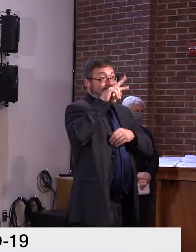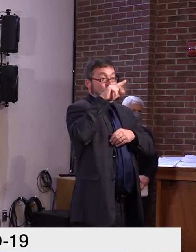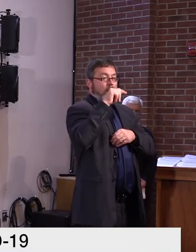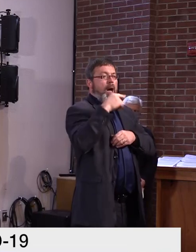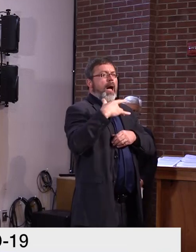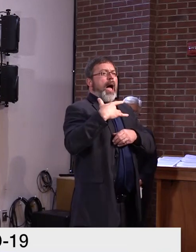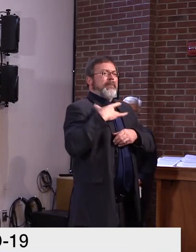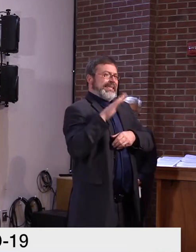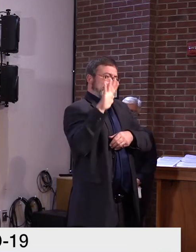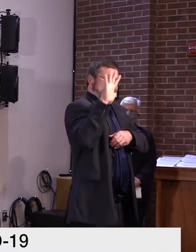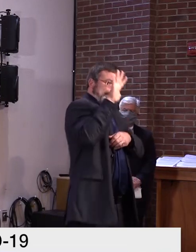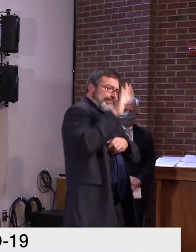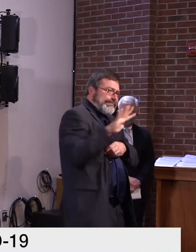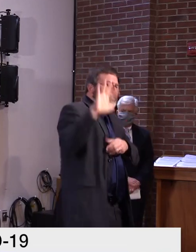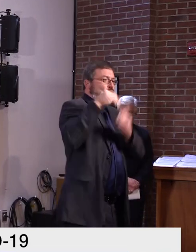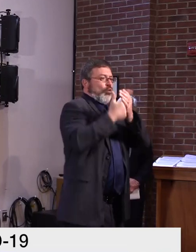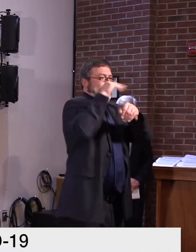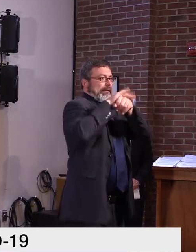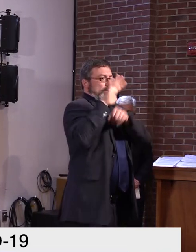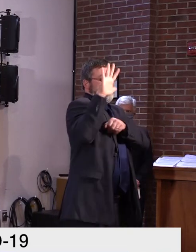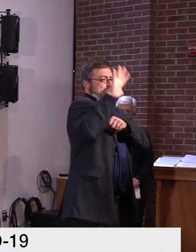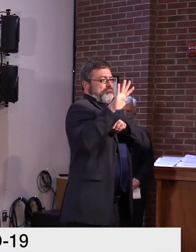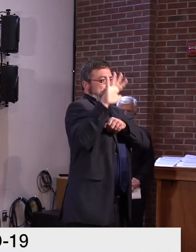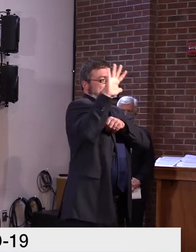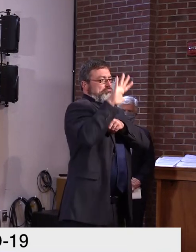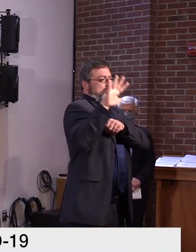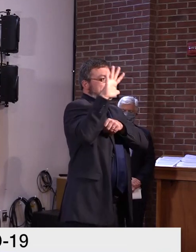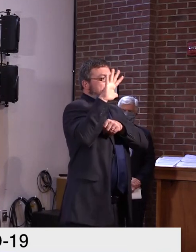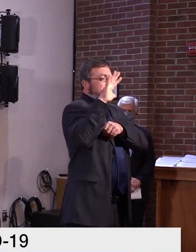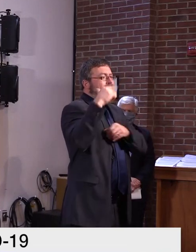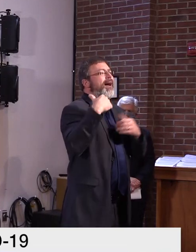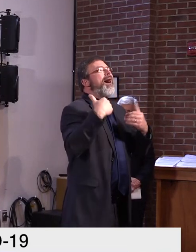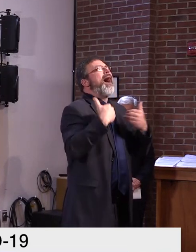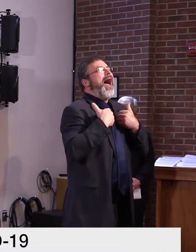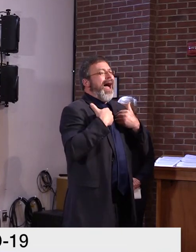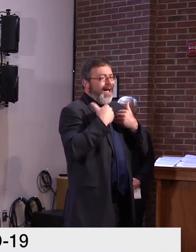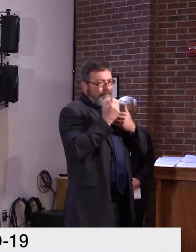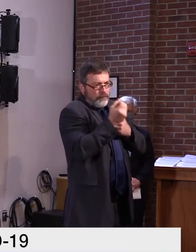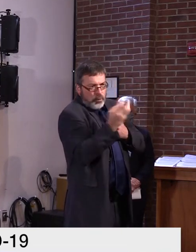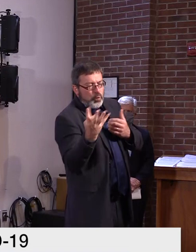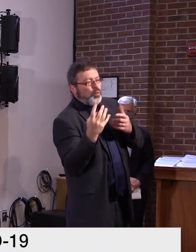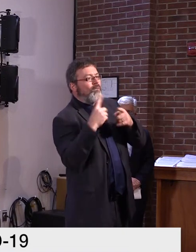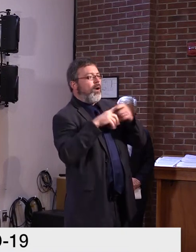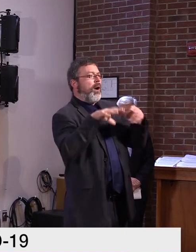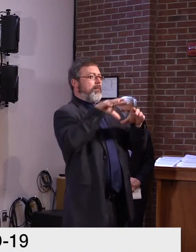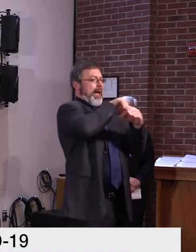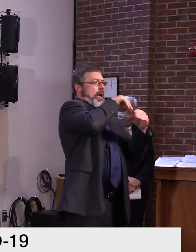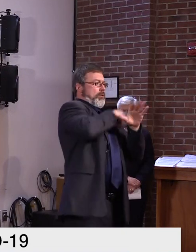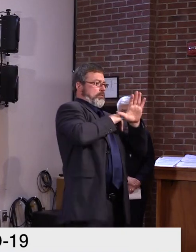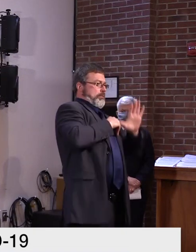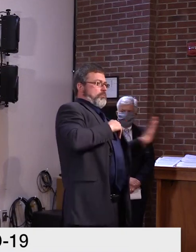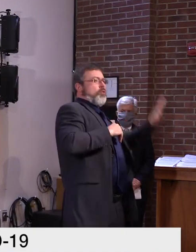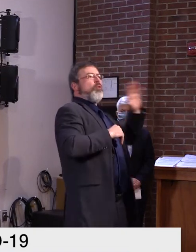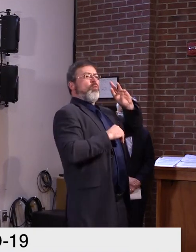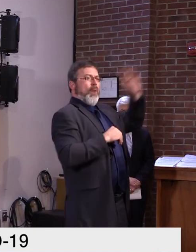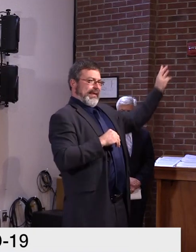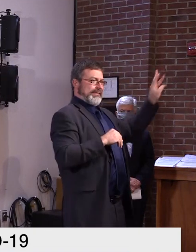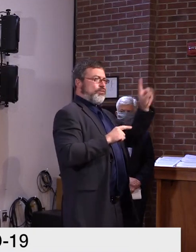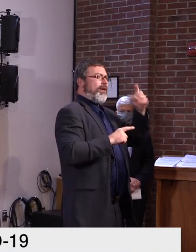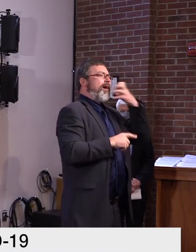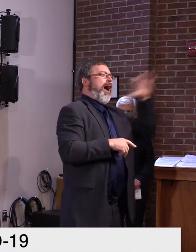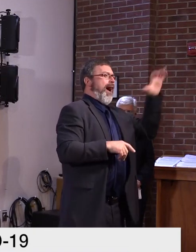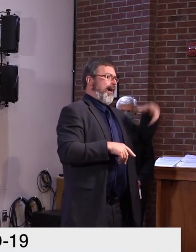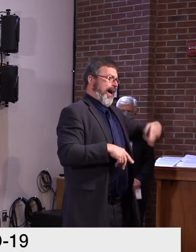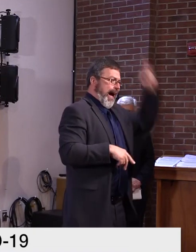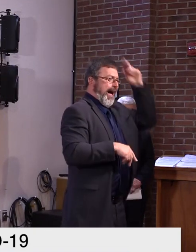And I think some of the measures that were put into place by the restart team for the colleges and universities made sure they were tested